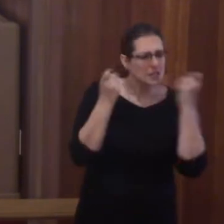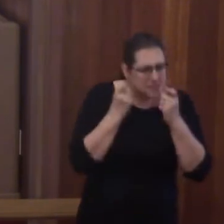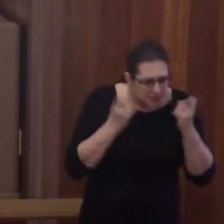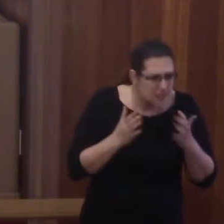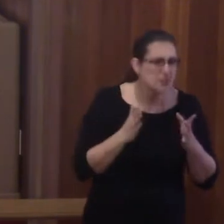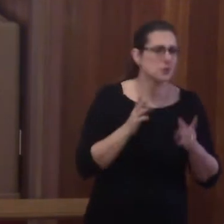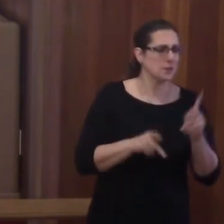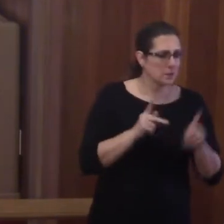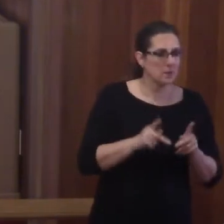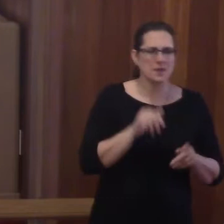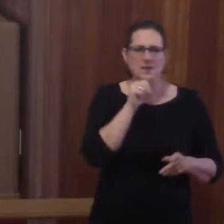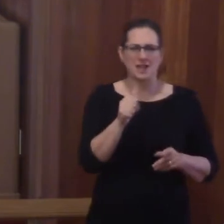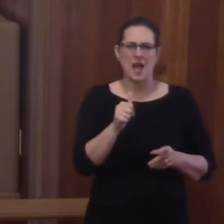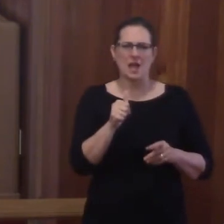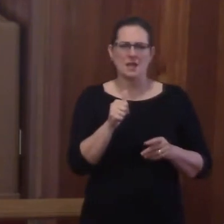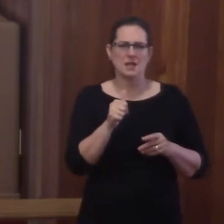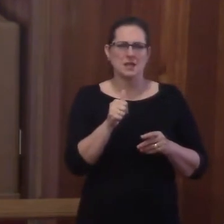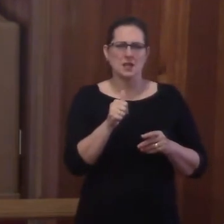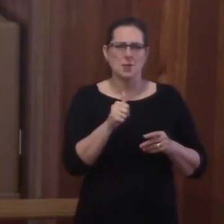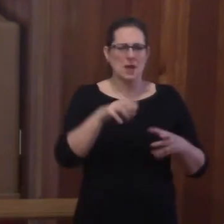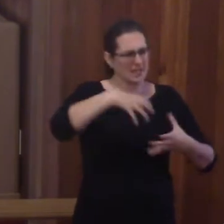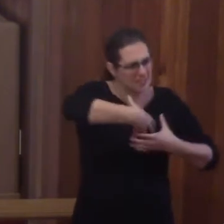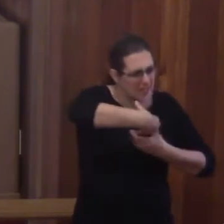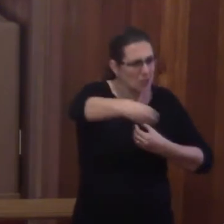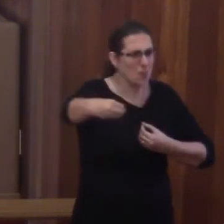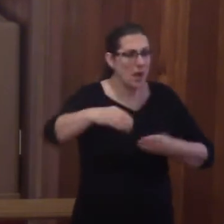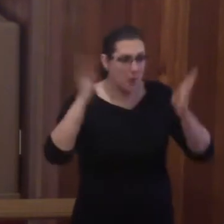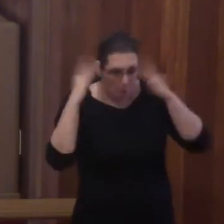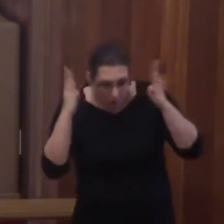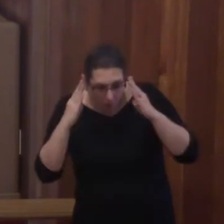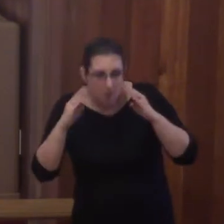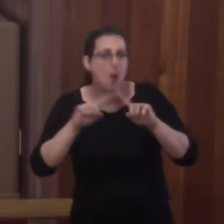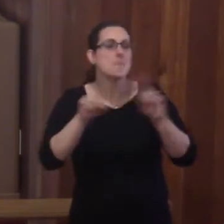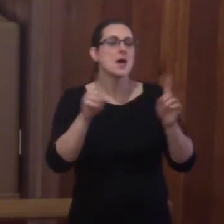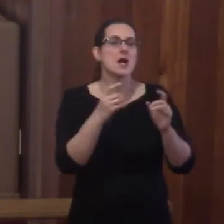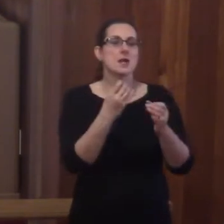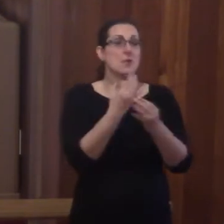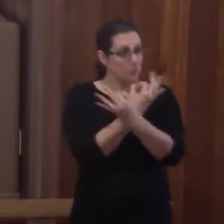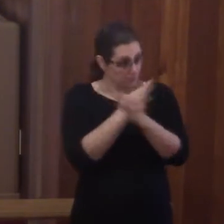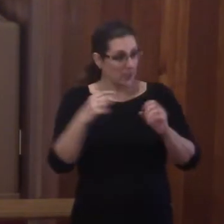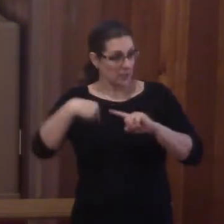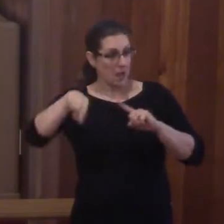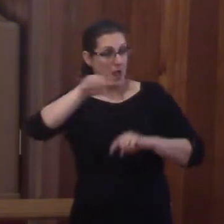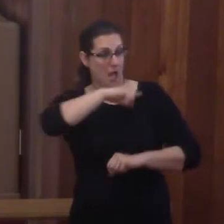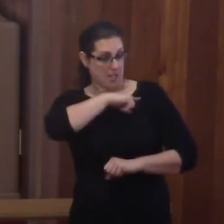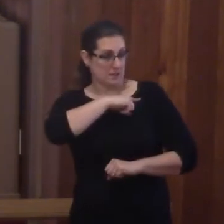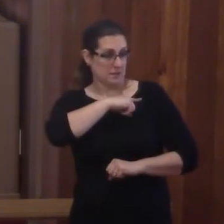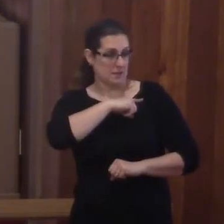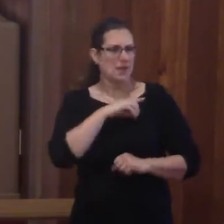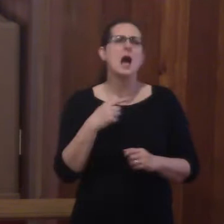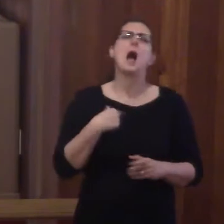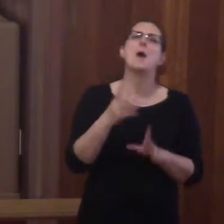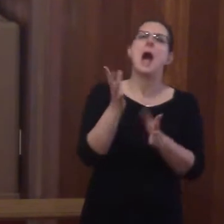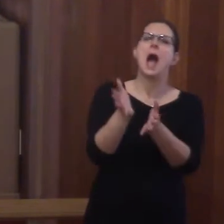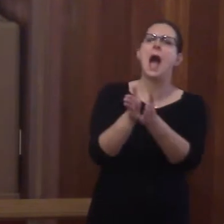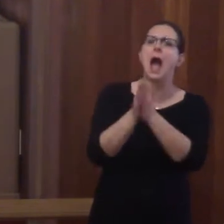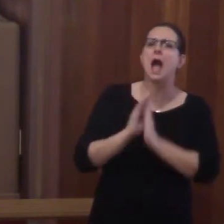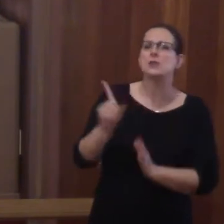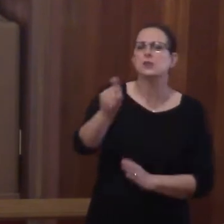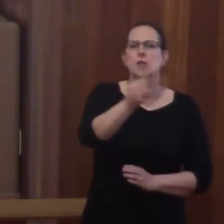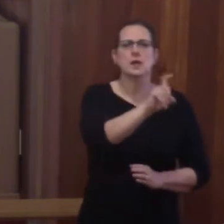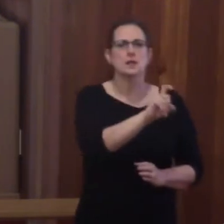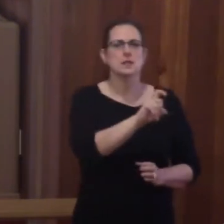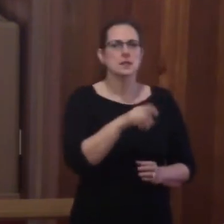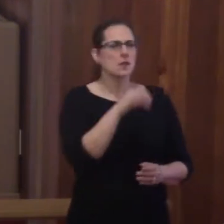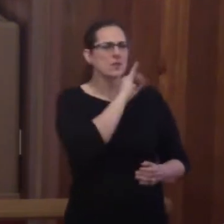by eliminating our worldly issues, but by freeing us from them. Let me ask you a question. Were the